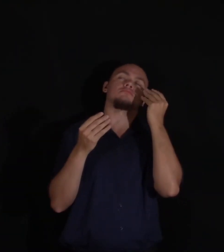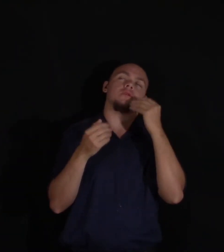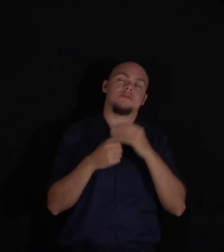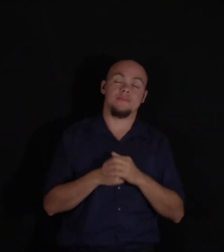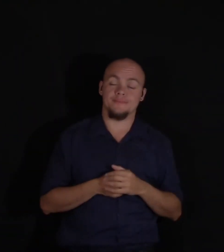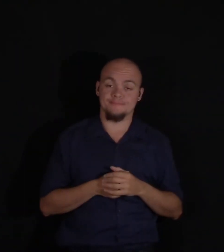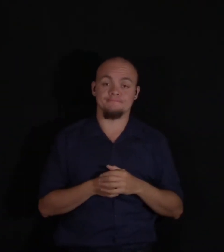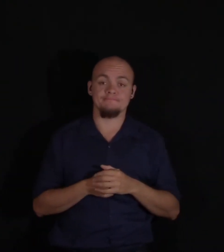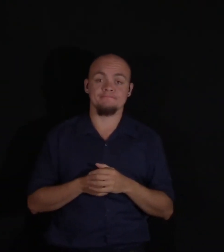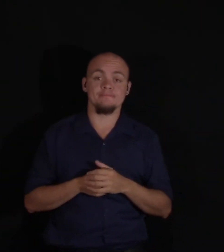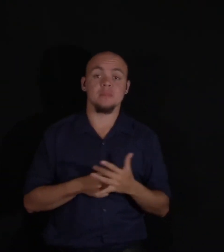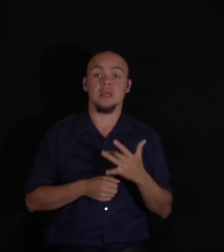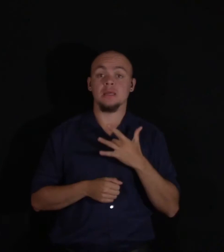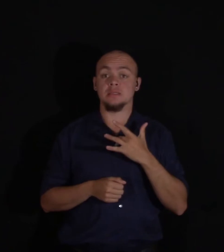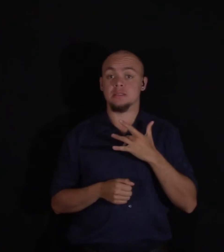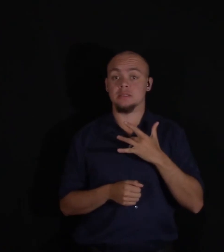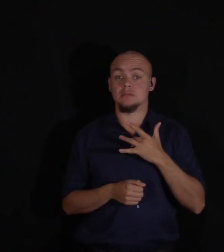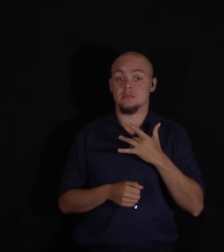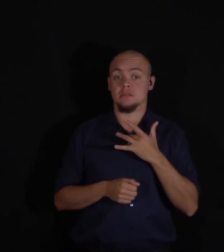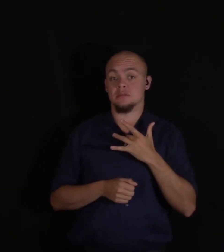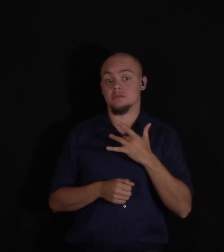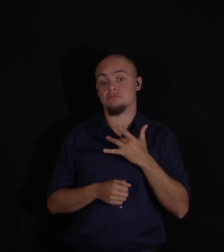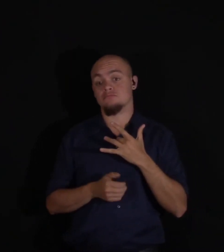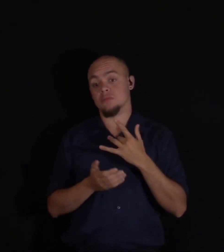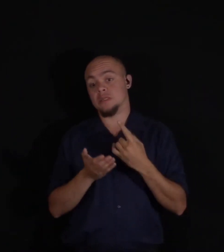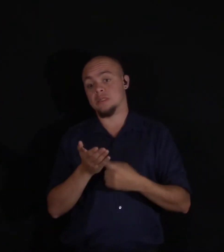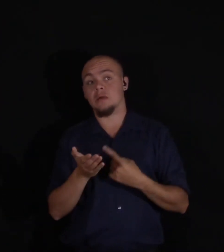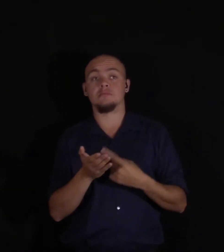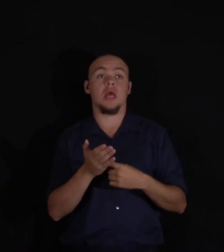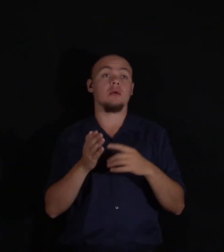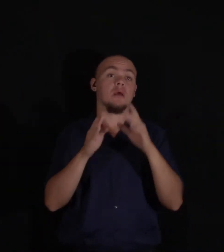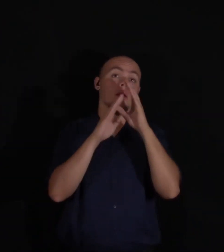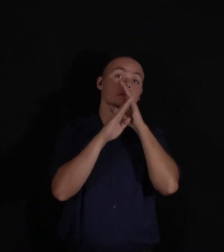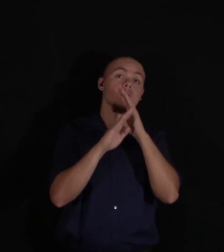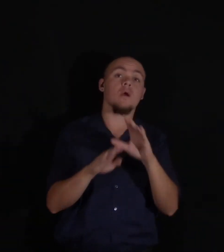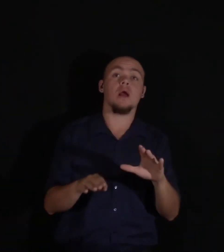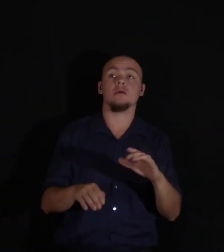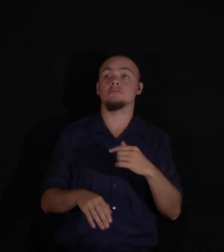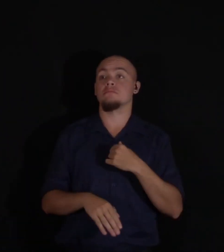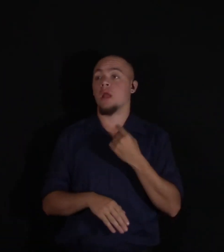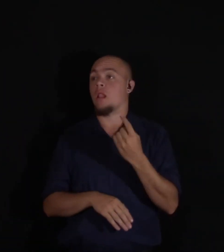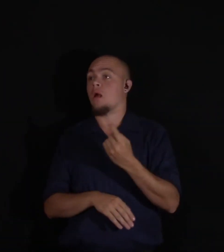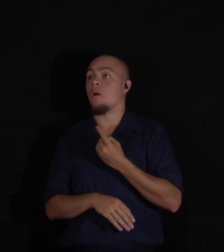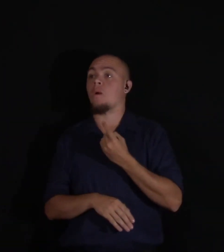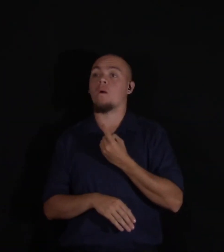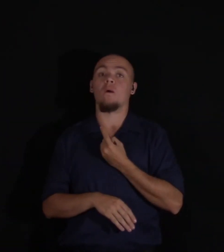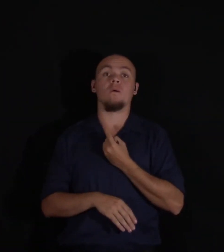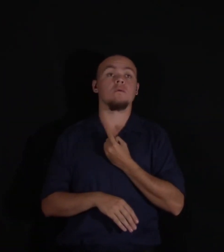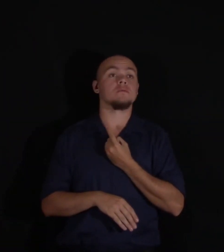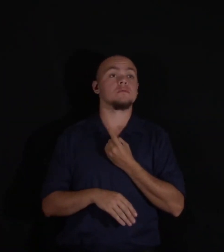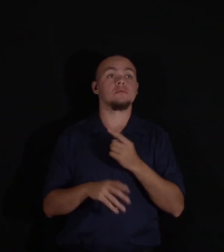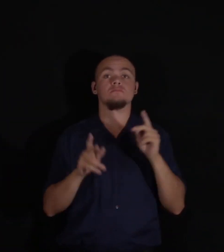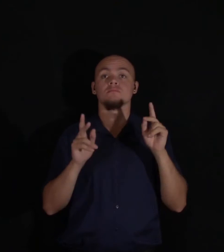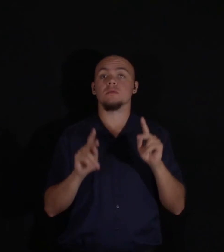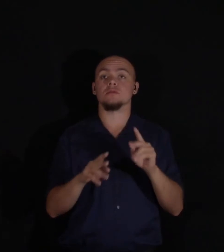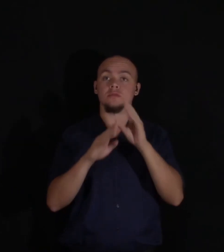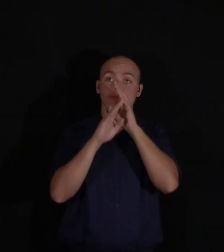often tempted, when all was at peace around me, and I the only unquiet thing that wandered restless in a scene so